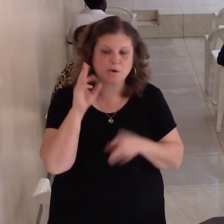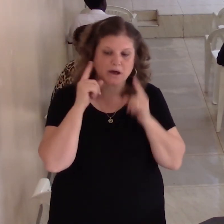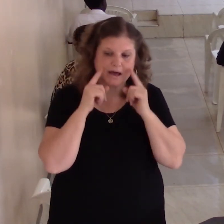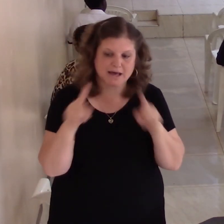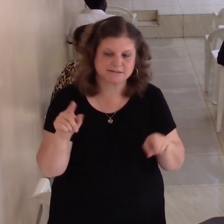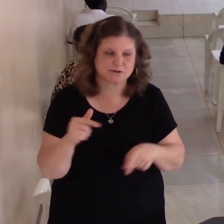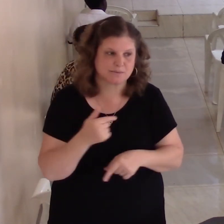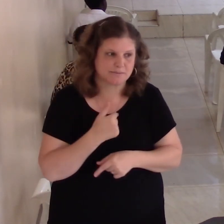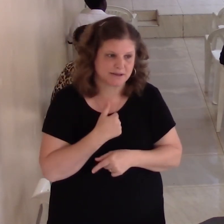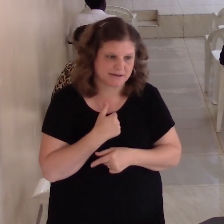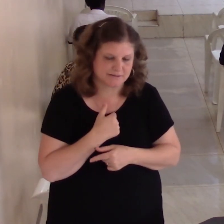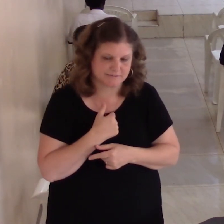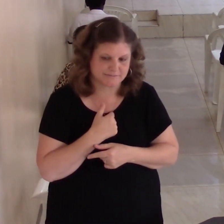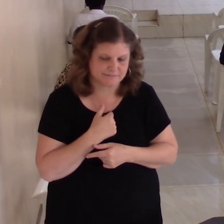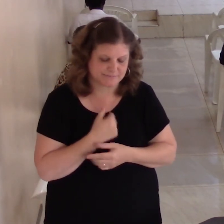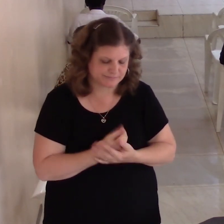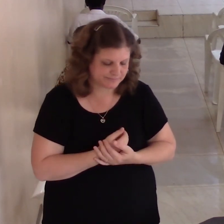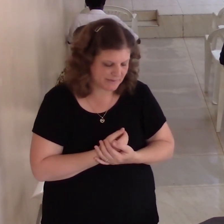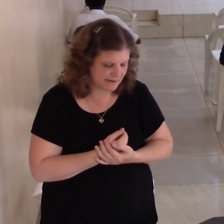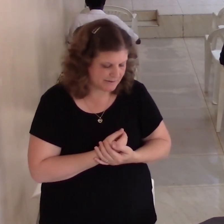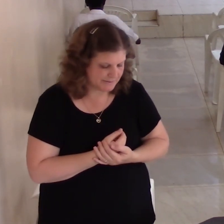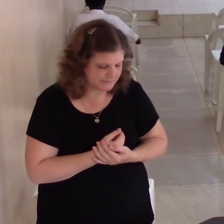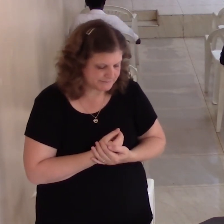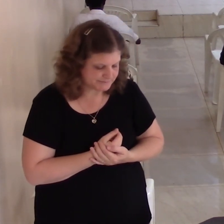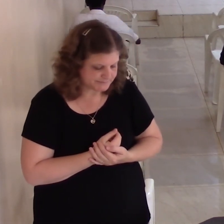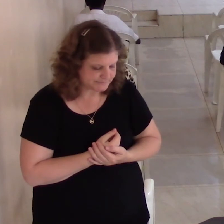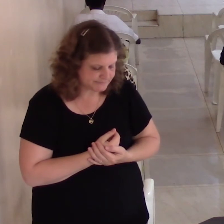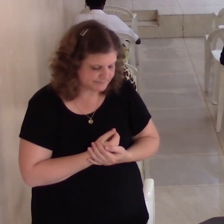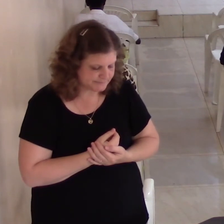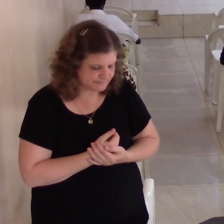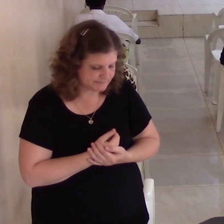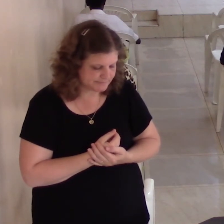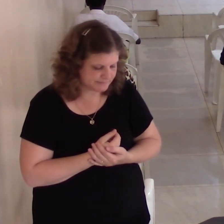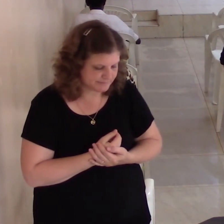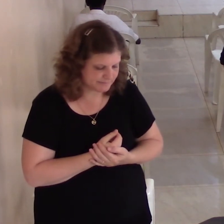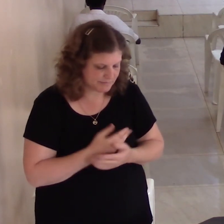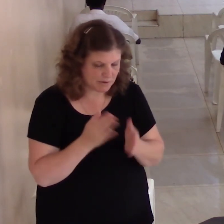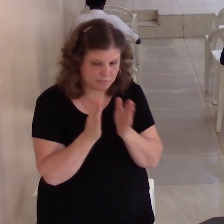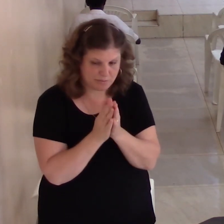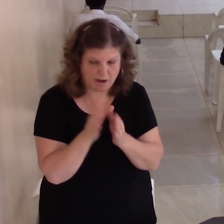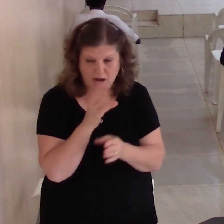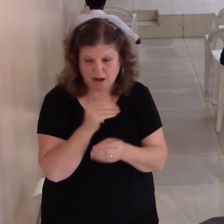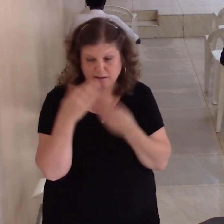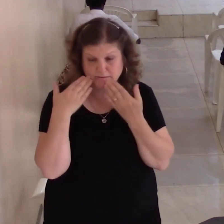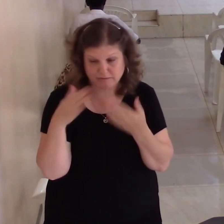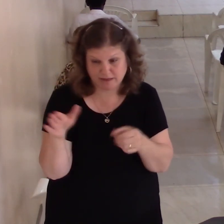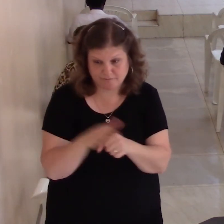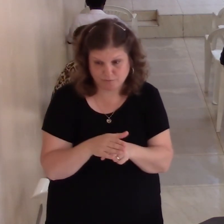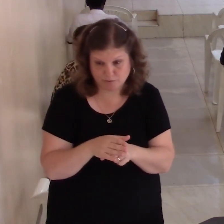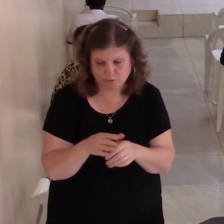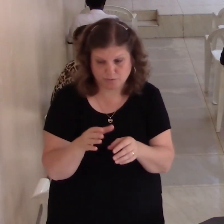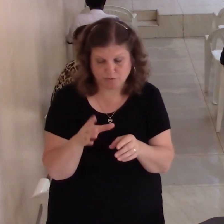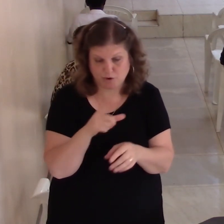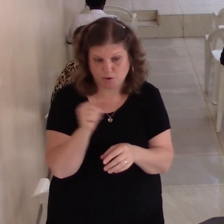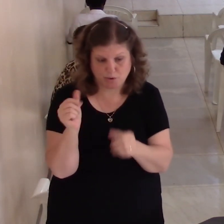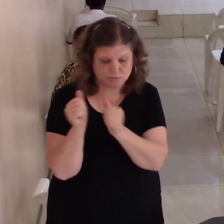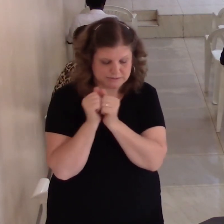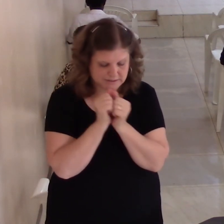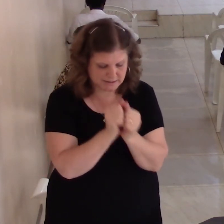this matter of faith they go together they're vital to official life and I rejoice them